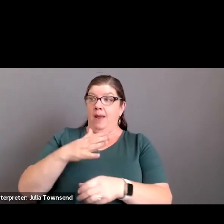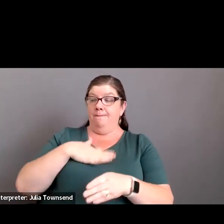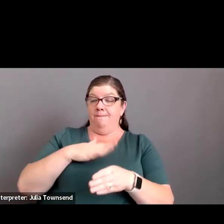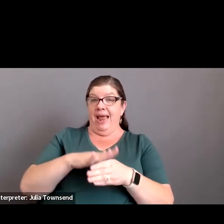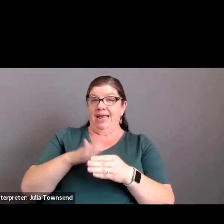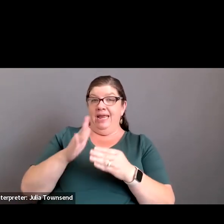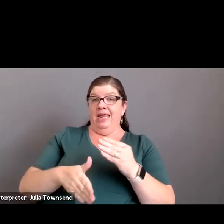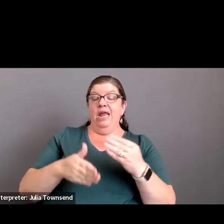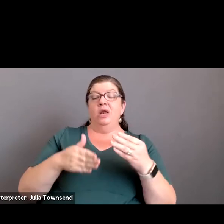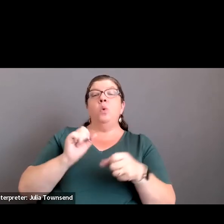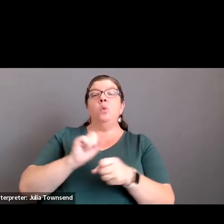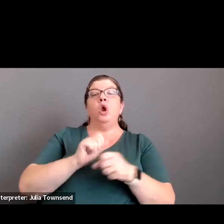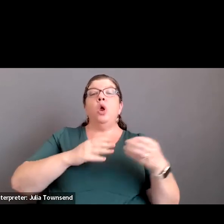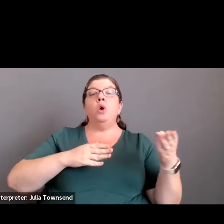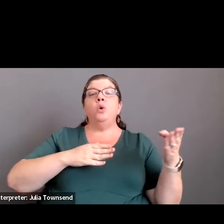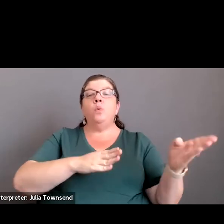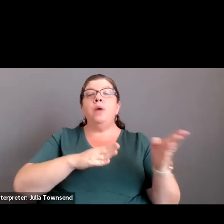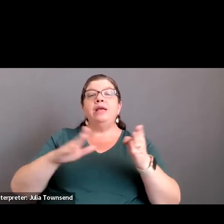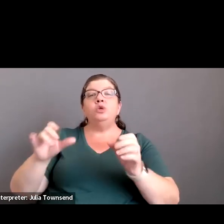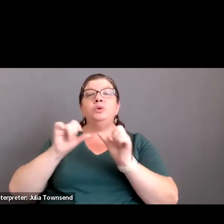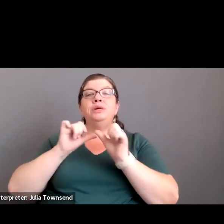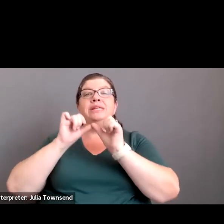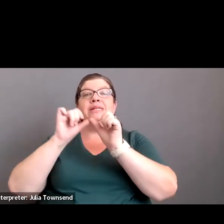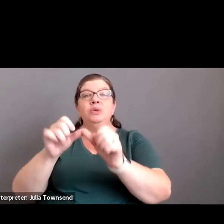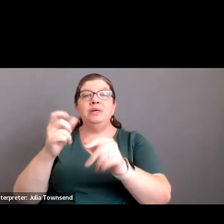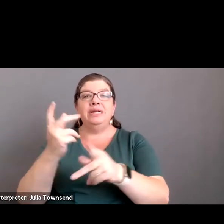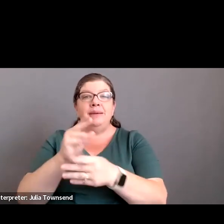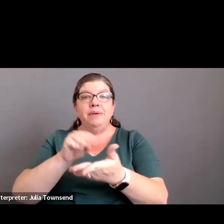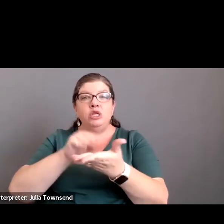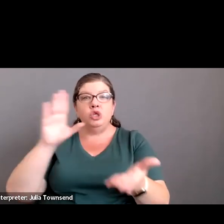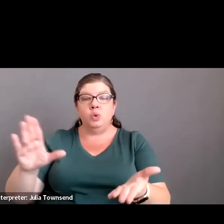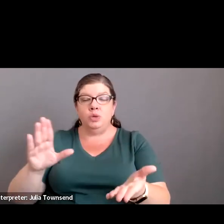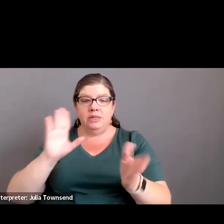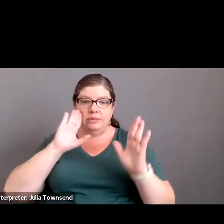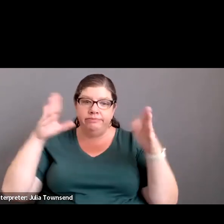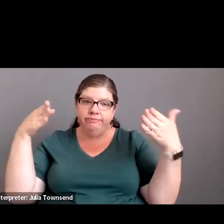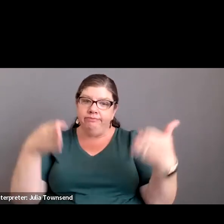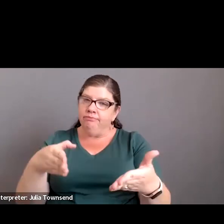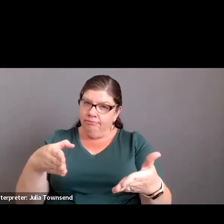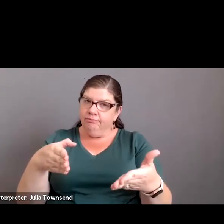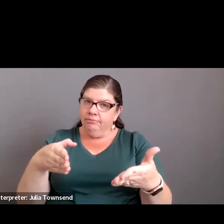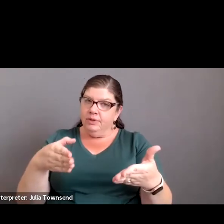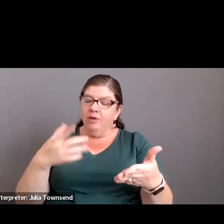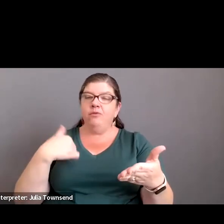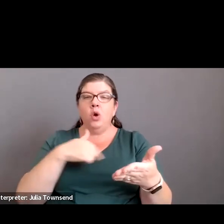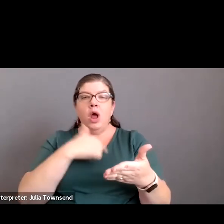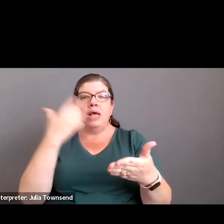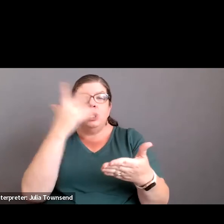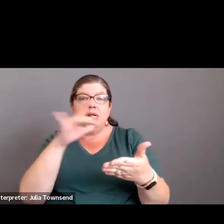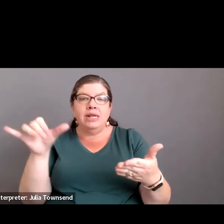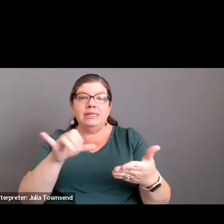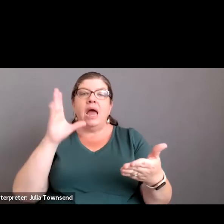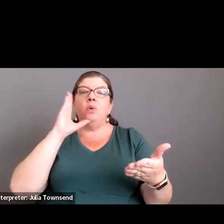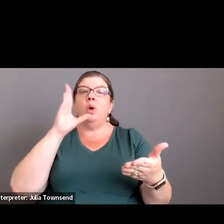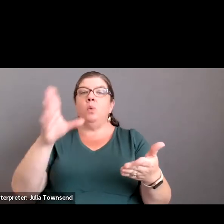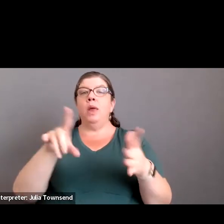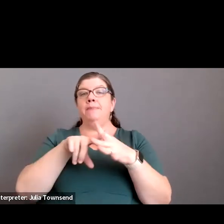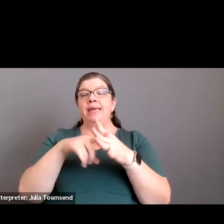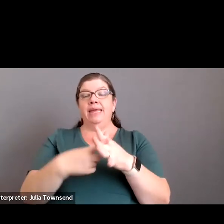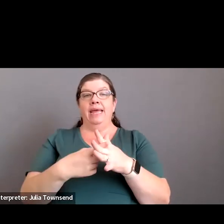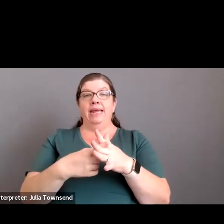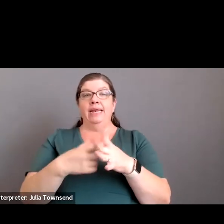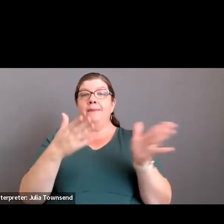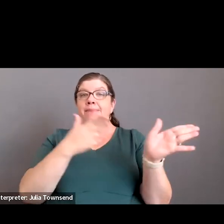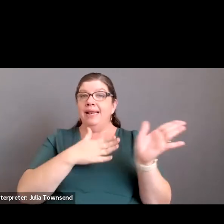end, ways to continue keeping students front and center. So for us, that looks like we are going to begin